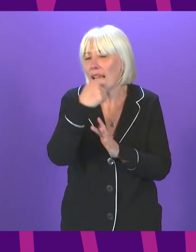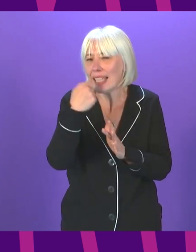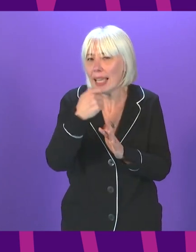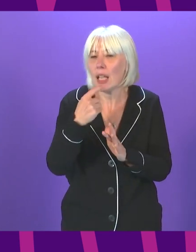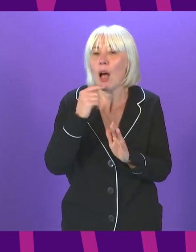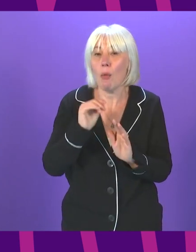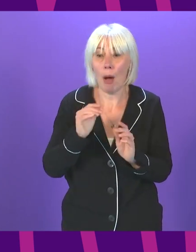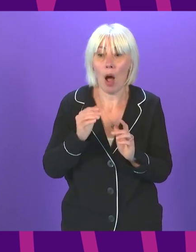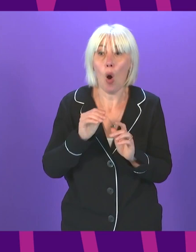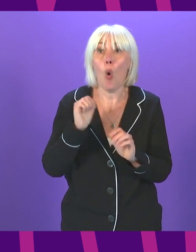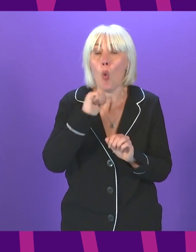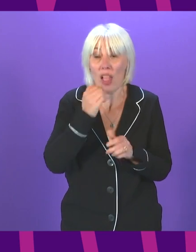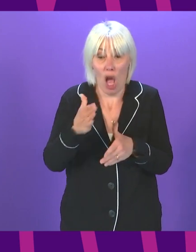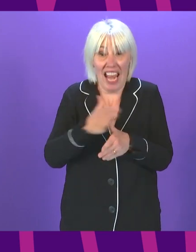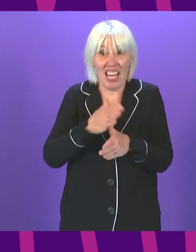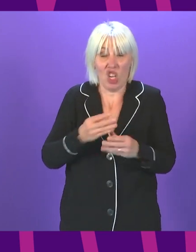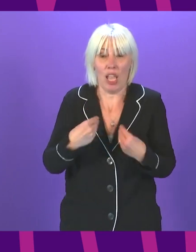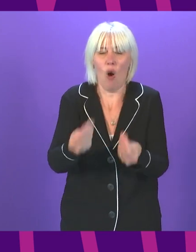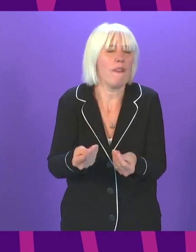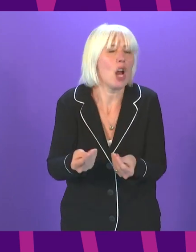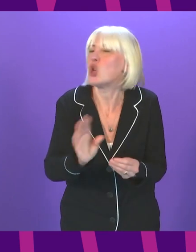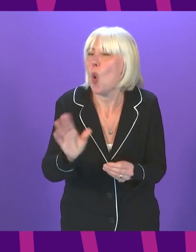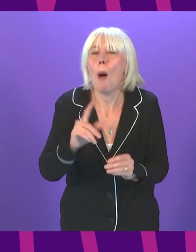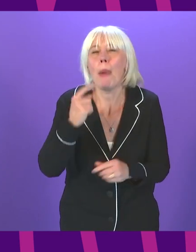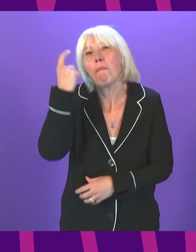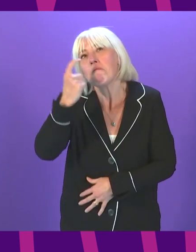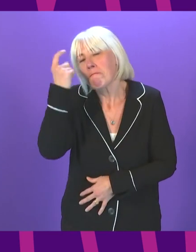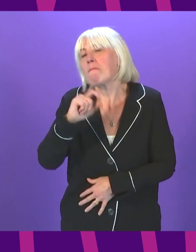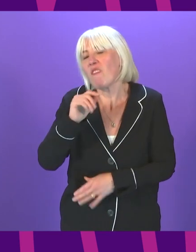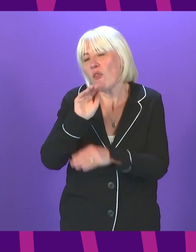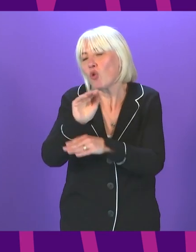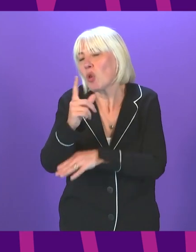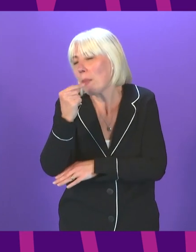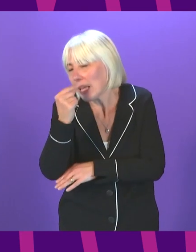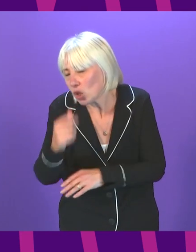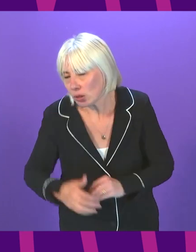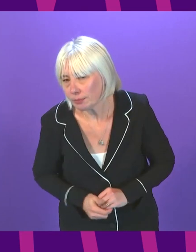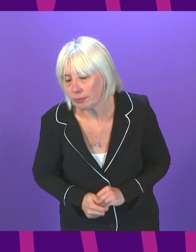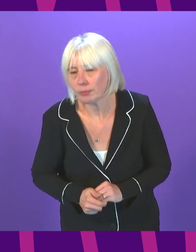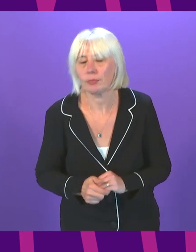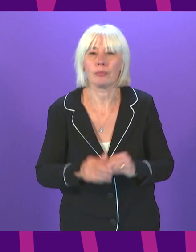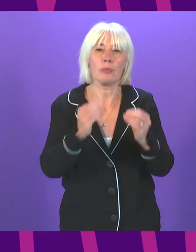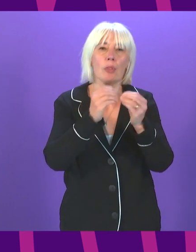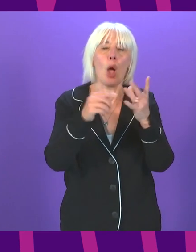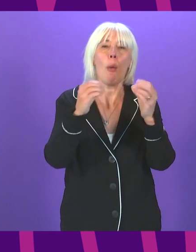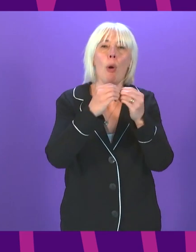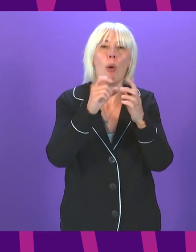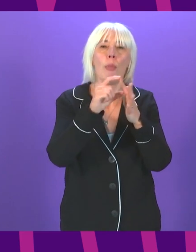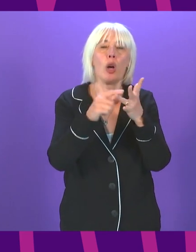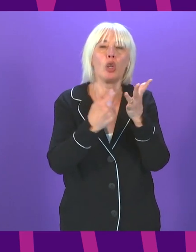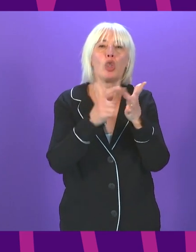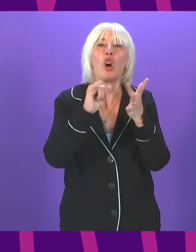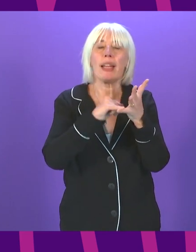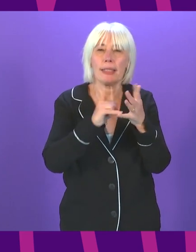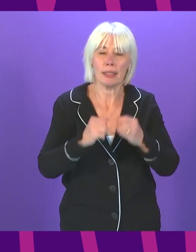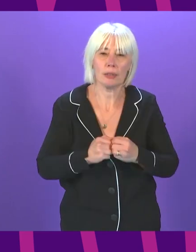that initially, but it will be one of the things that we keep under consideration. Bob Dorris. Thanks, President Officer. Constituents